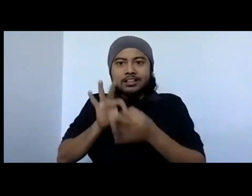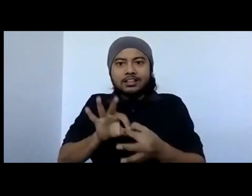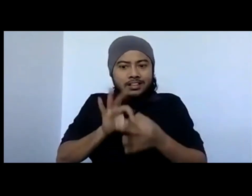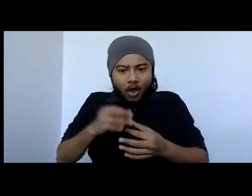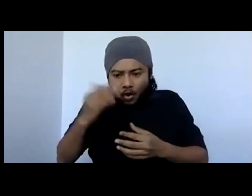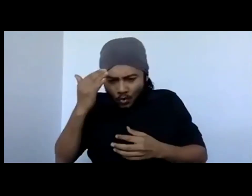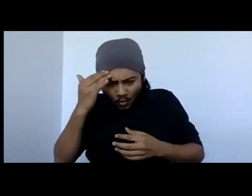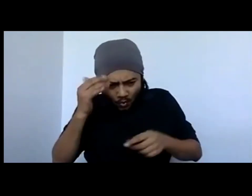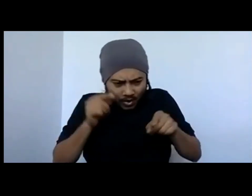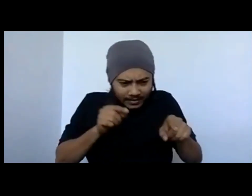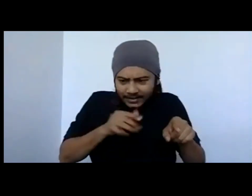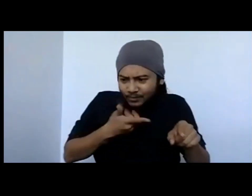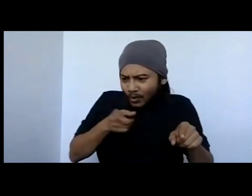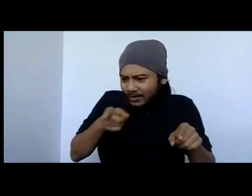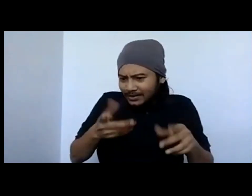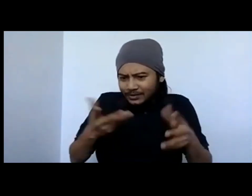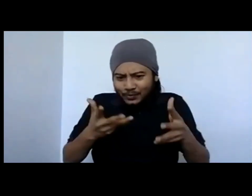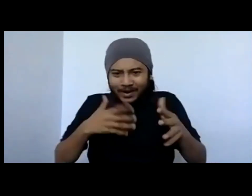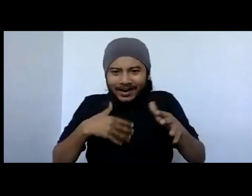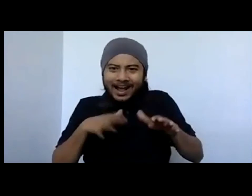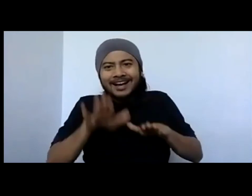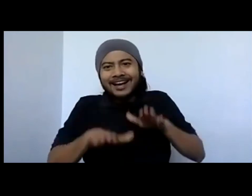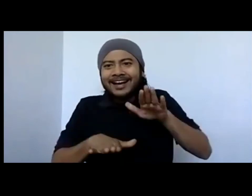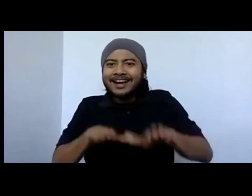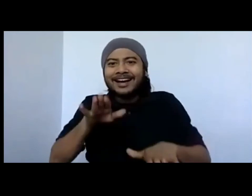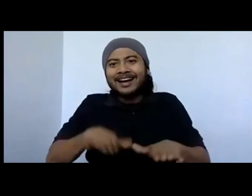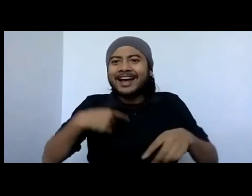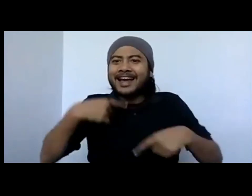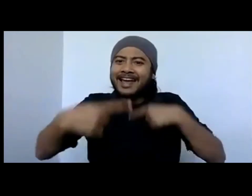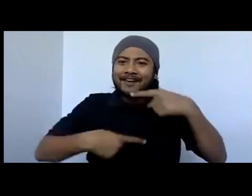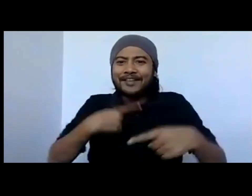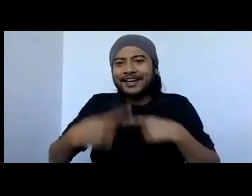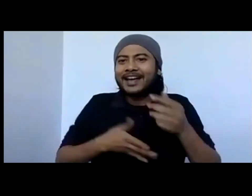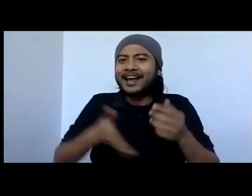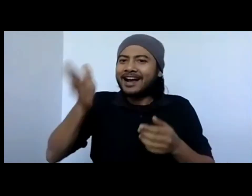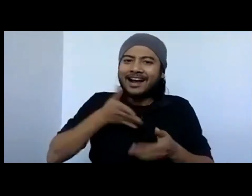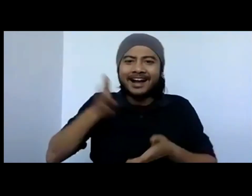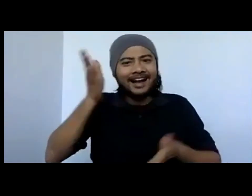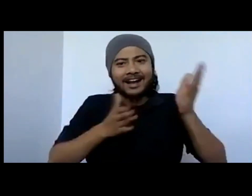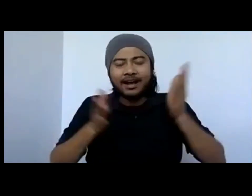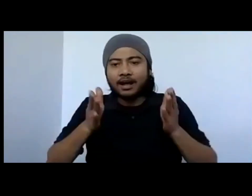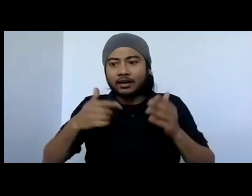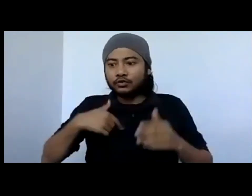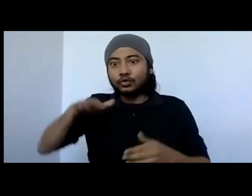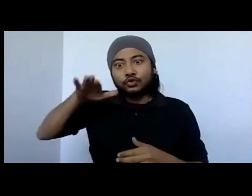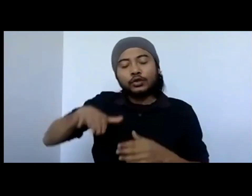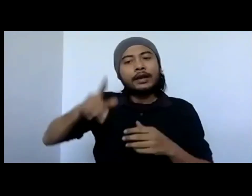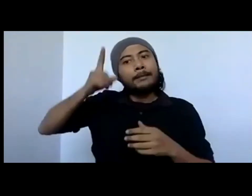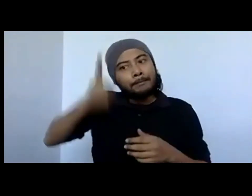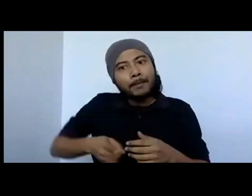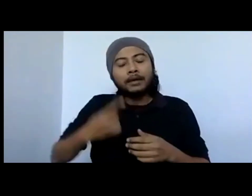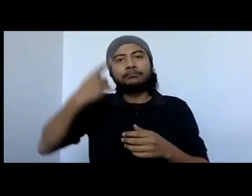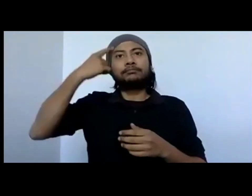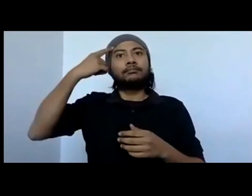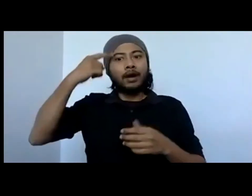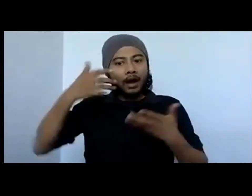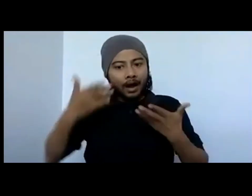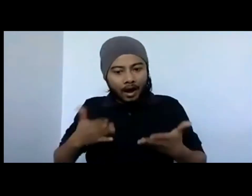what is beneath your feet, I think is the first realization for a child to connect